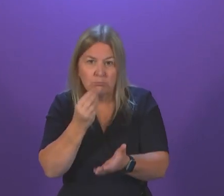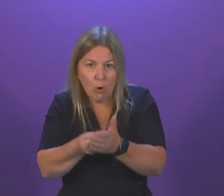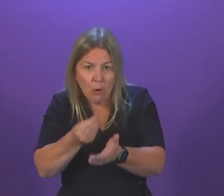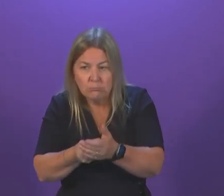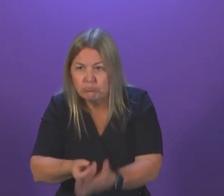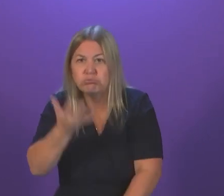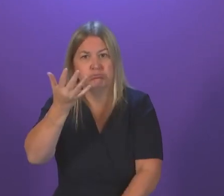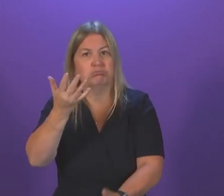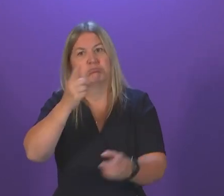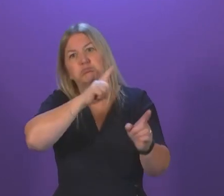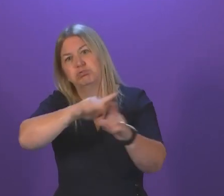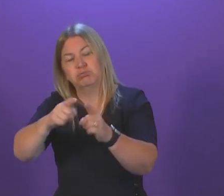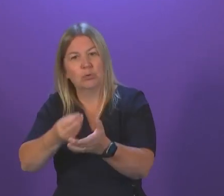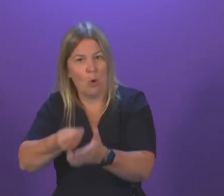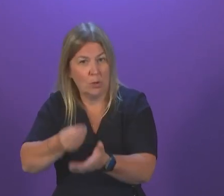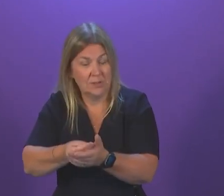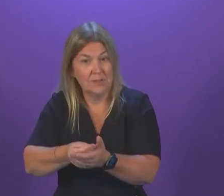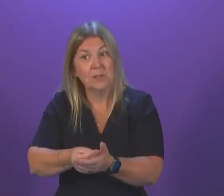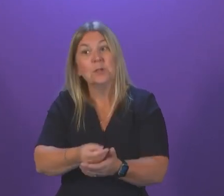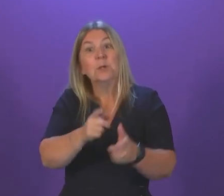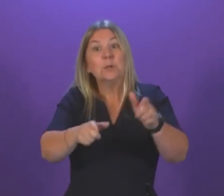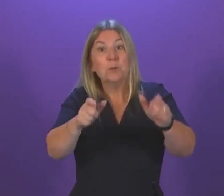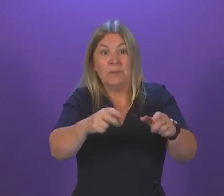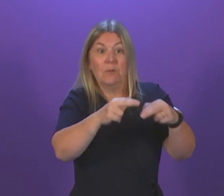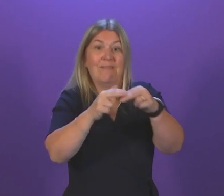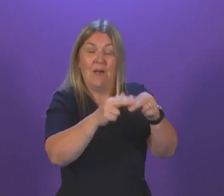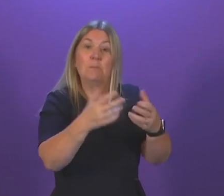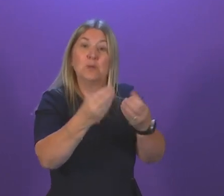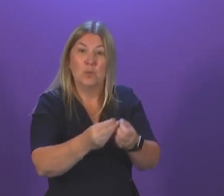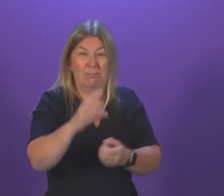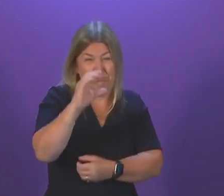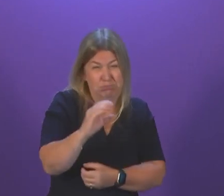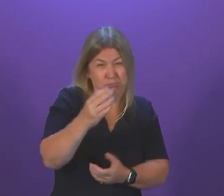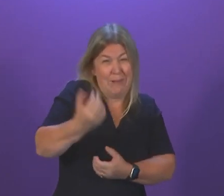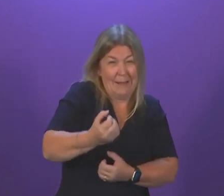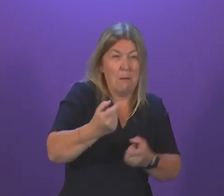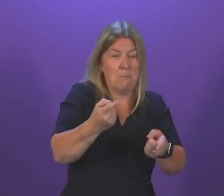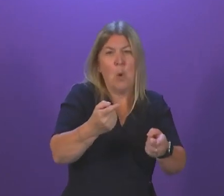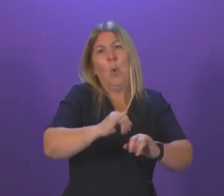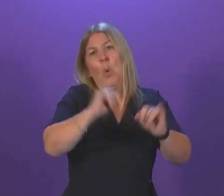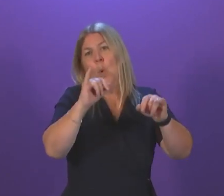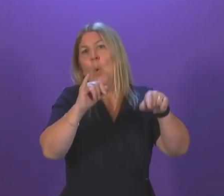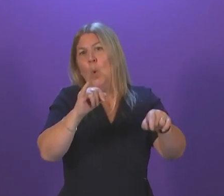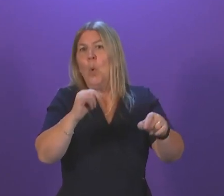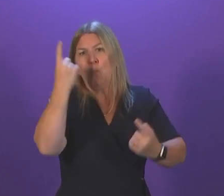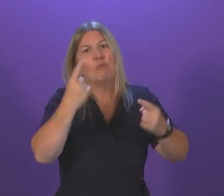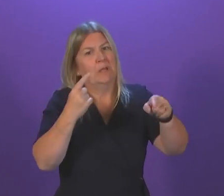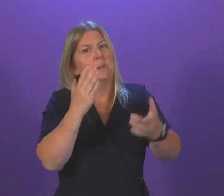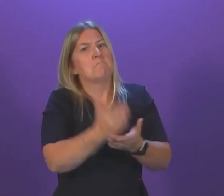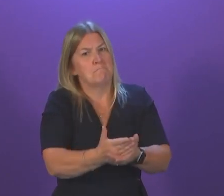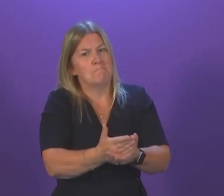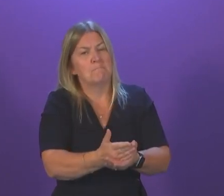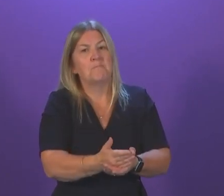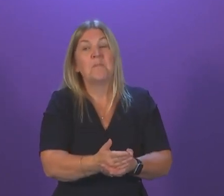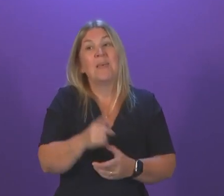and more already low-income families into poverty. To even be considering against the backdrop of that, the